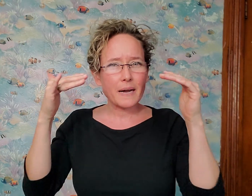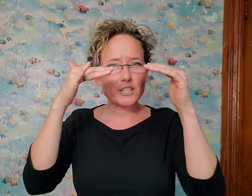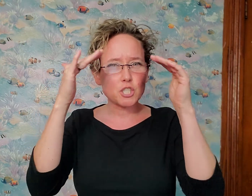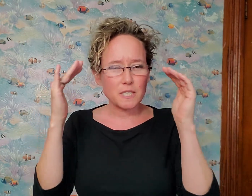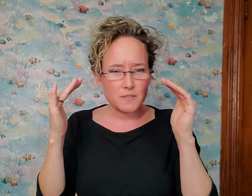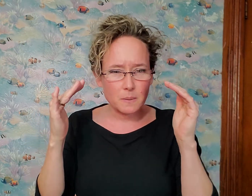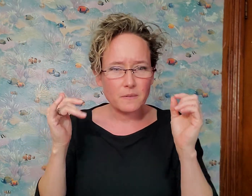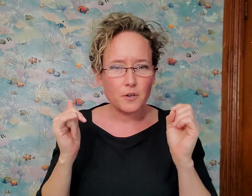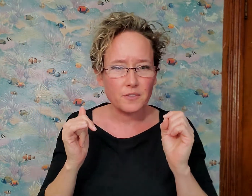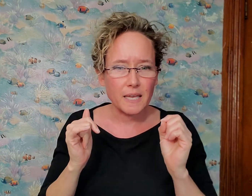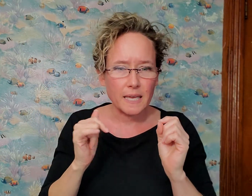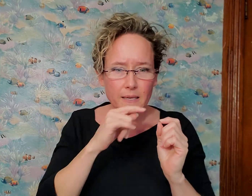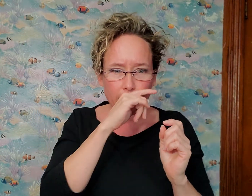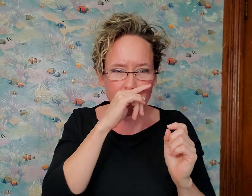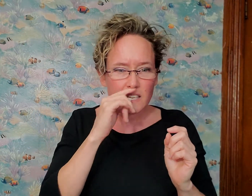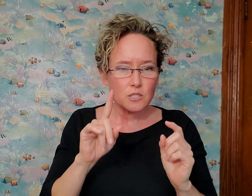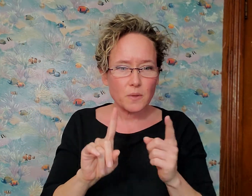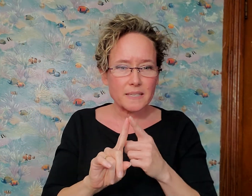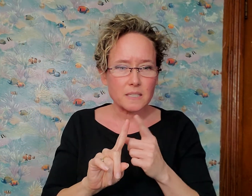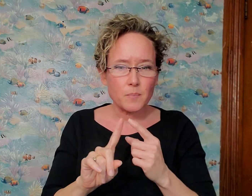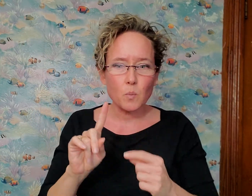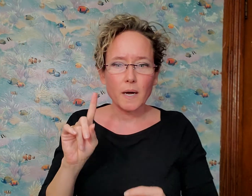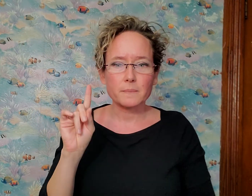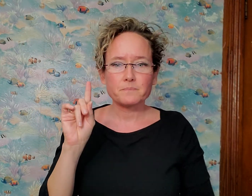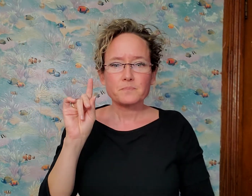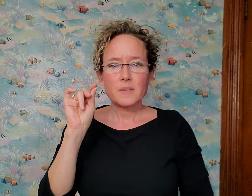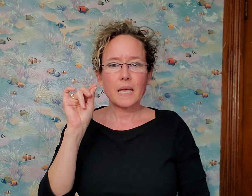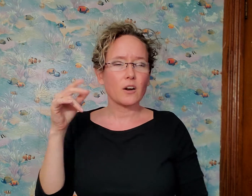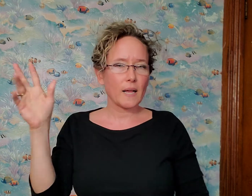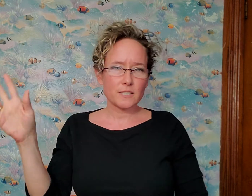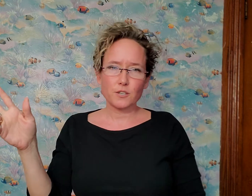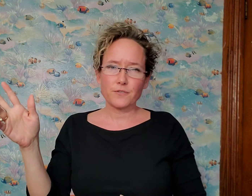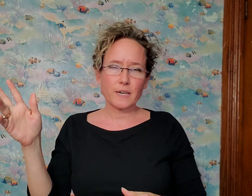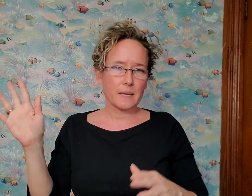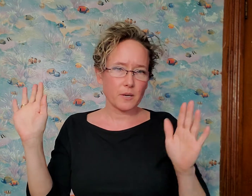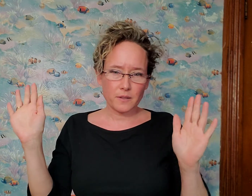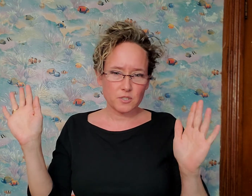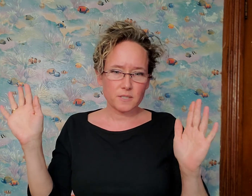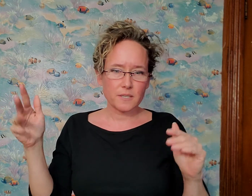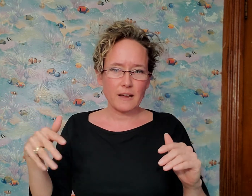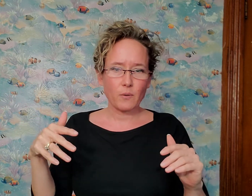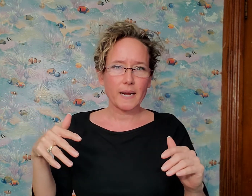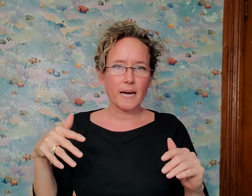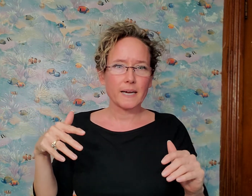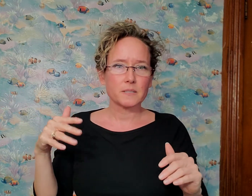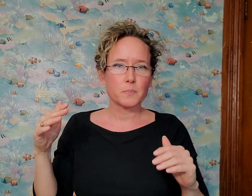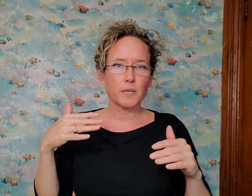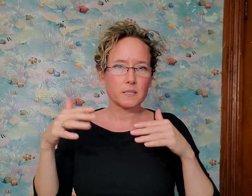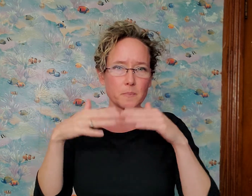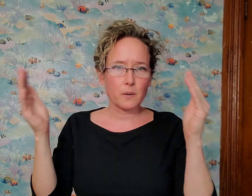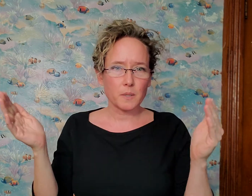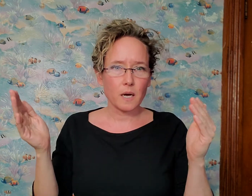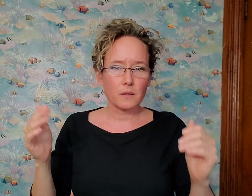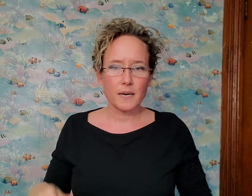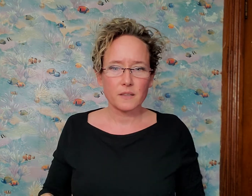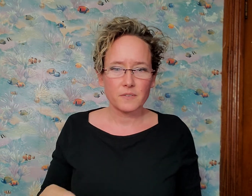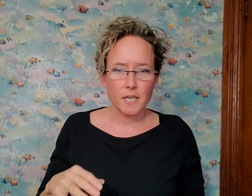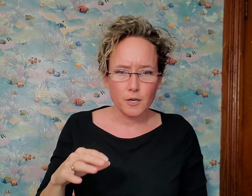might shift some of your thinking. So that's number one. It'll ask you for an email, just an FYI, to put in to be able to unlock the video.